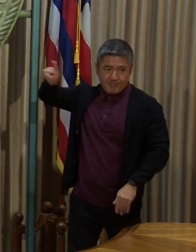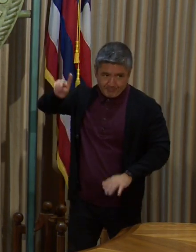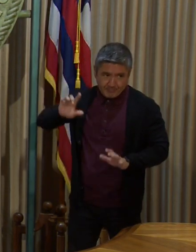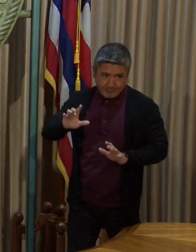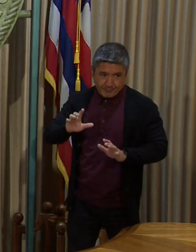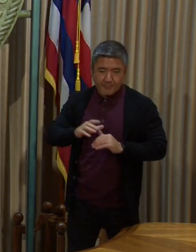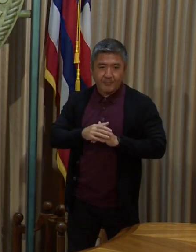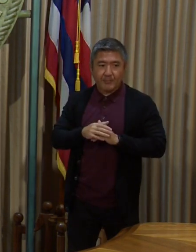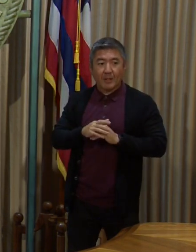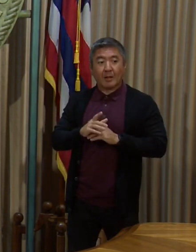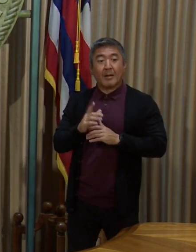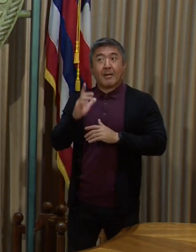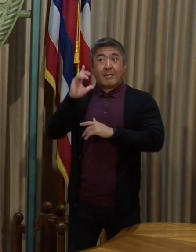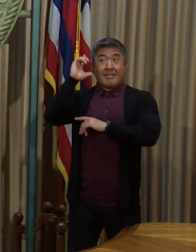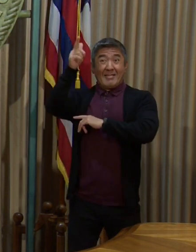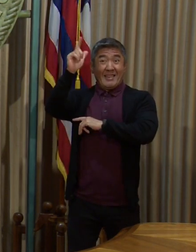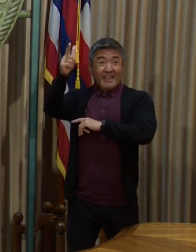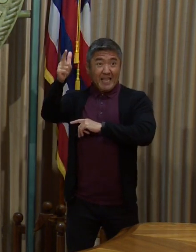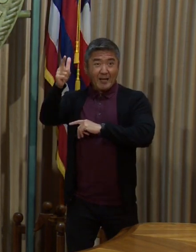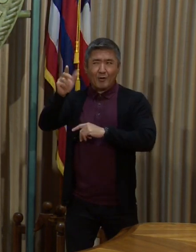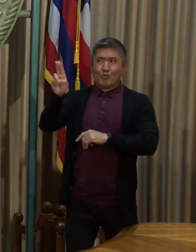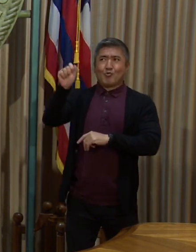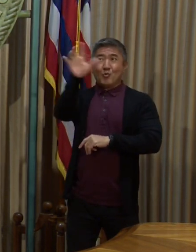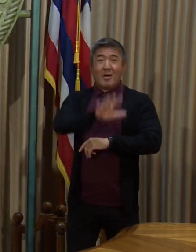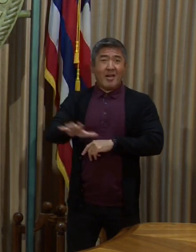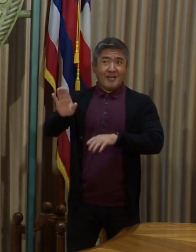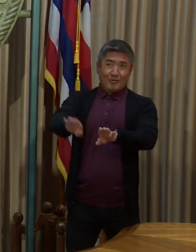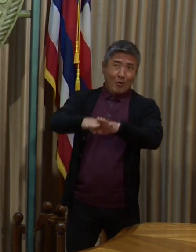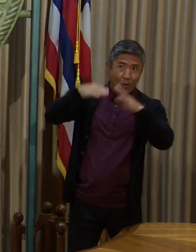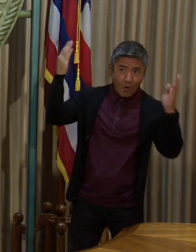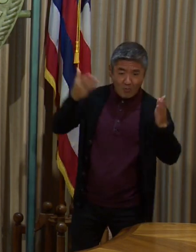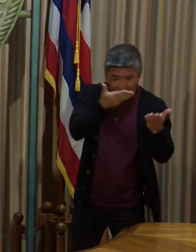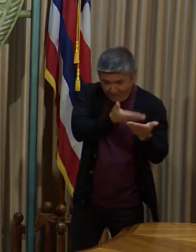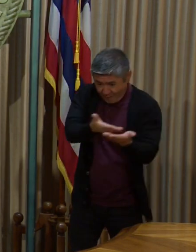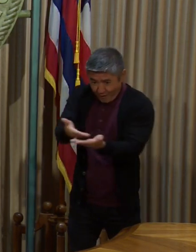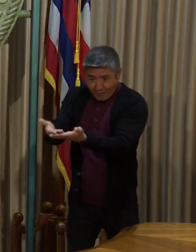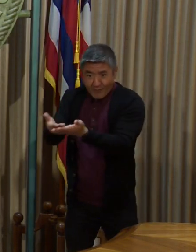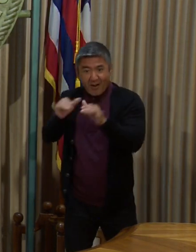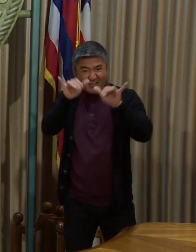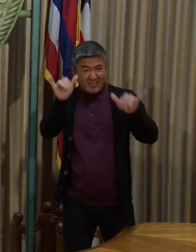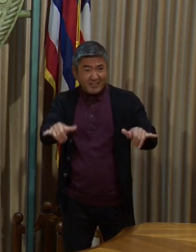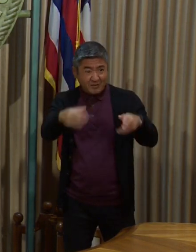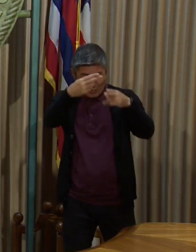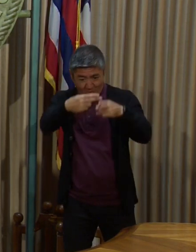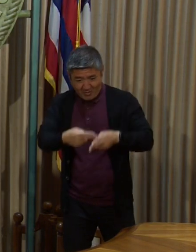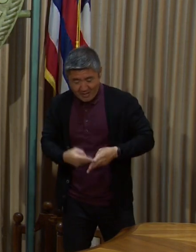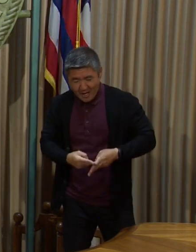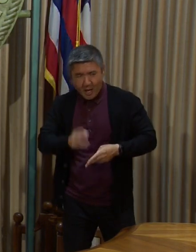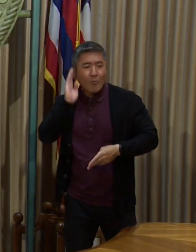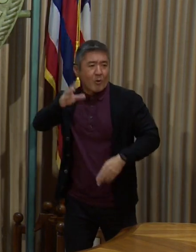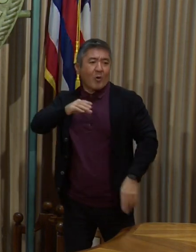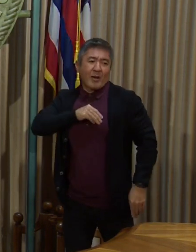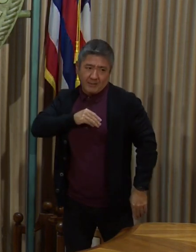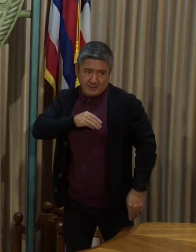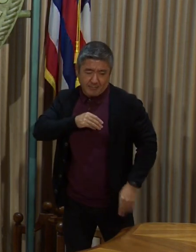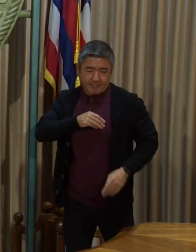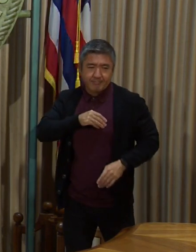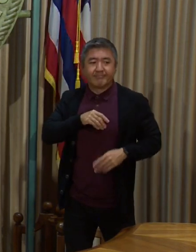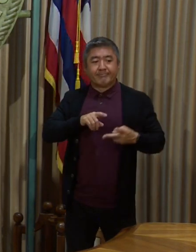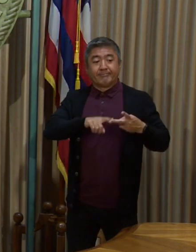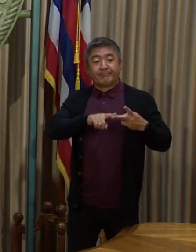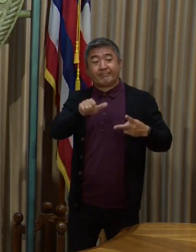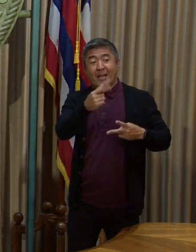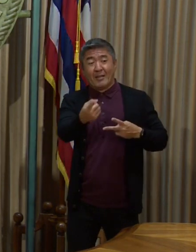open it up nationally, of course, then anyone that we can verify would be. Another question has come up repeatedly and that's